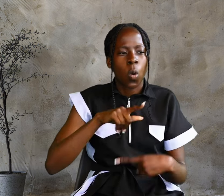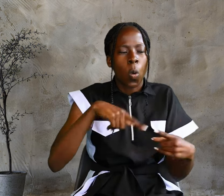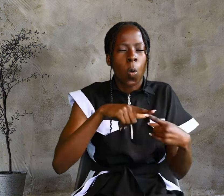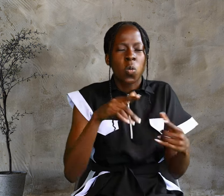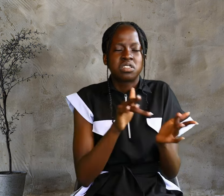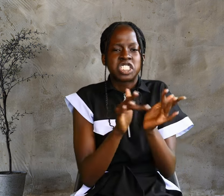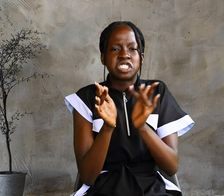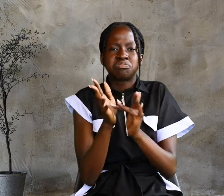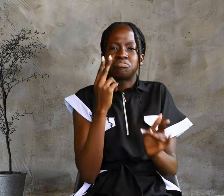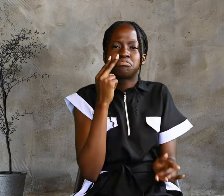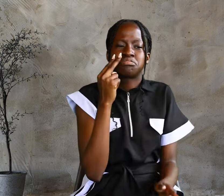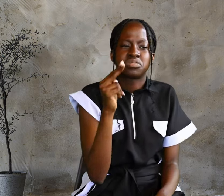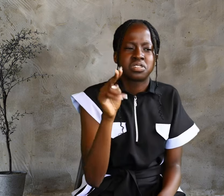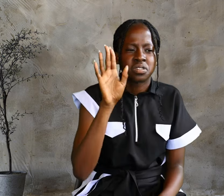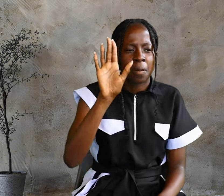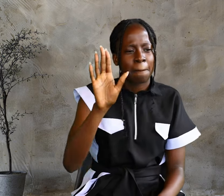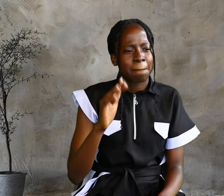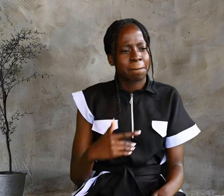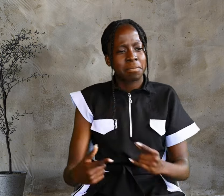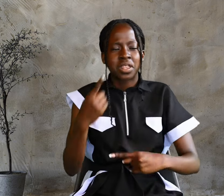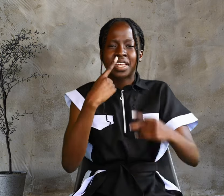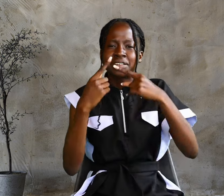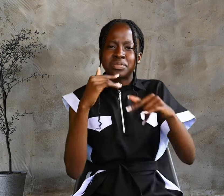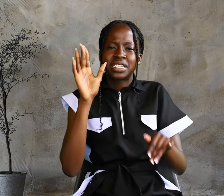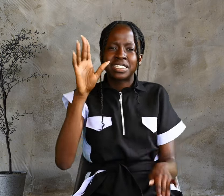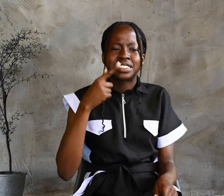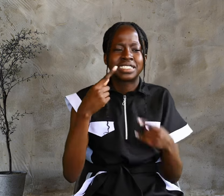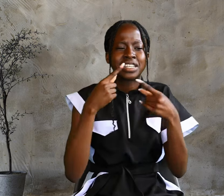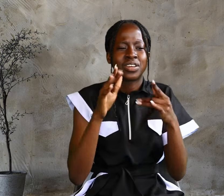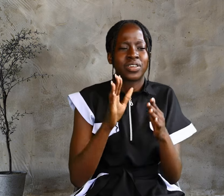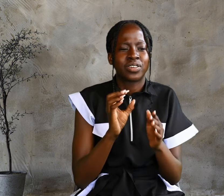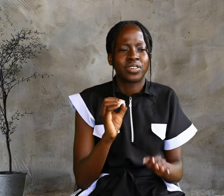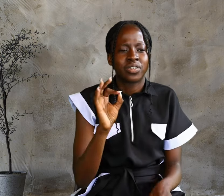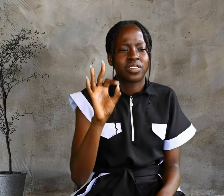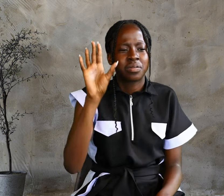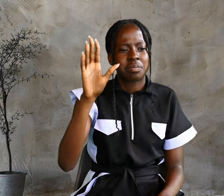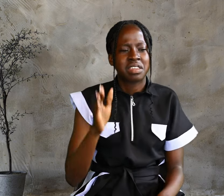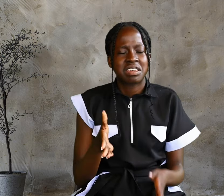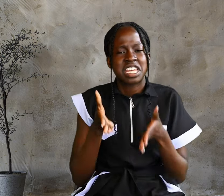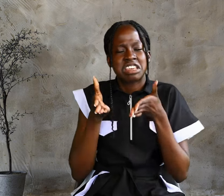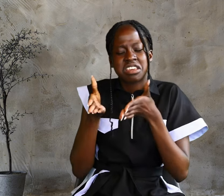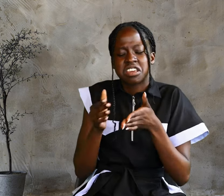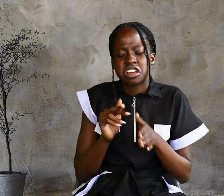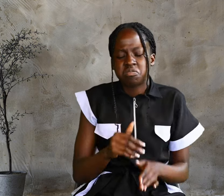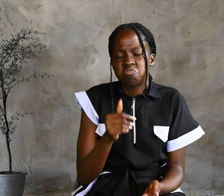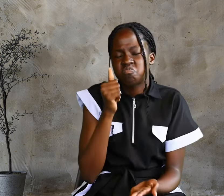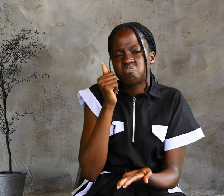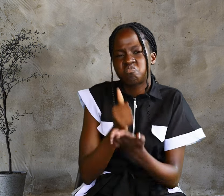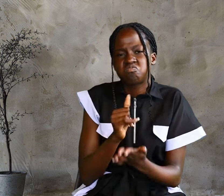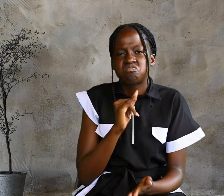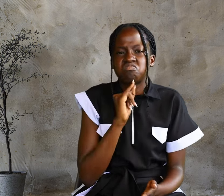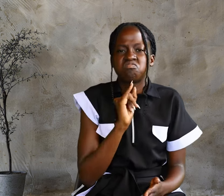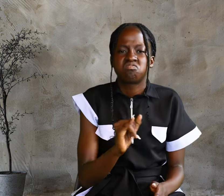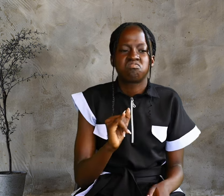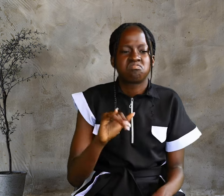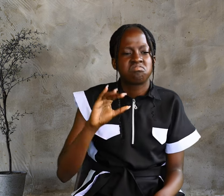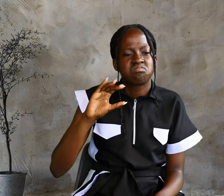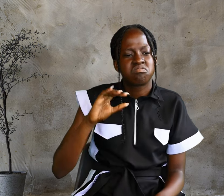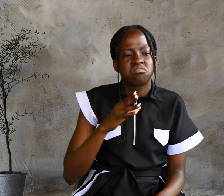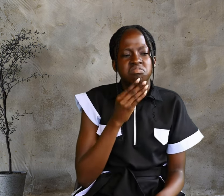Here, truly, is an Israelite in whom there is no deceit. How do